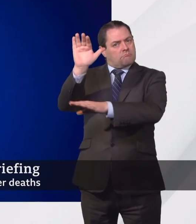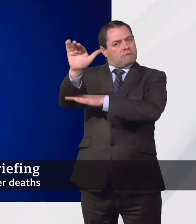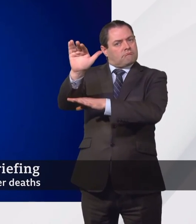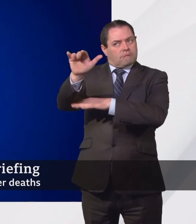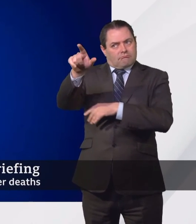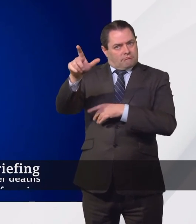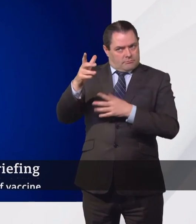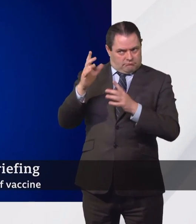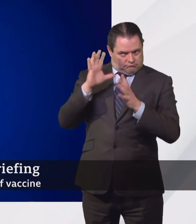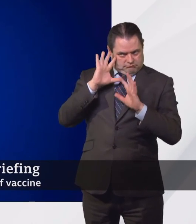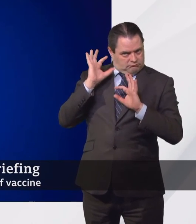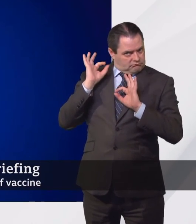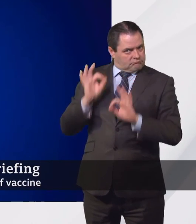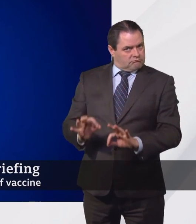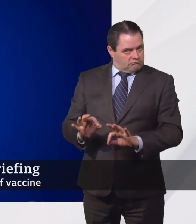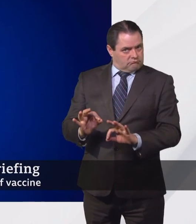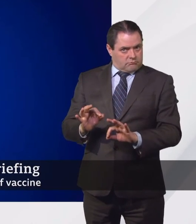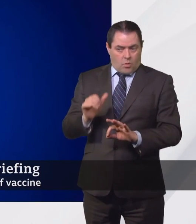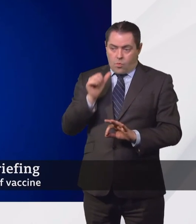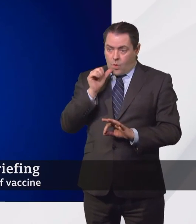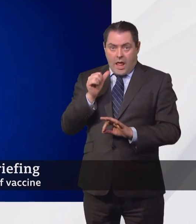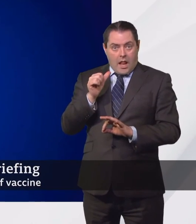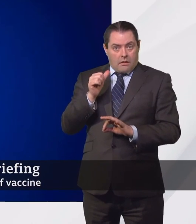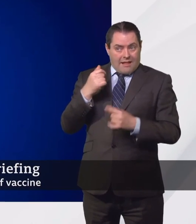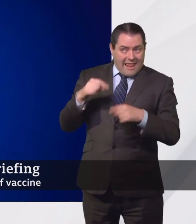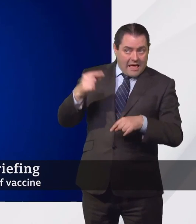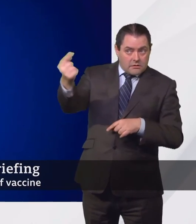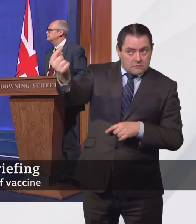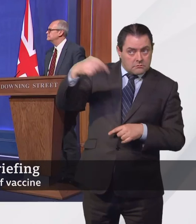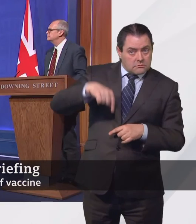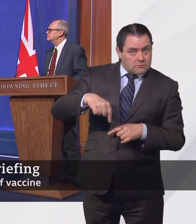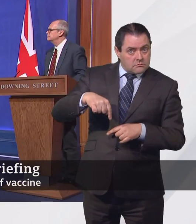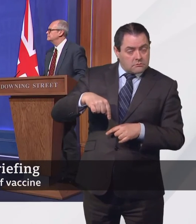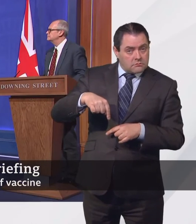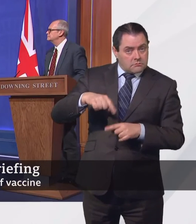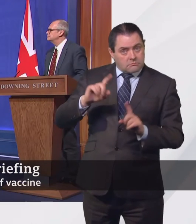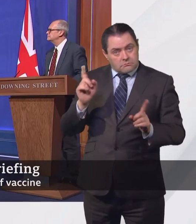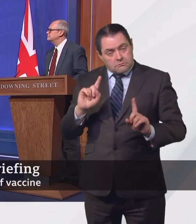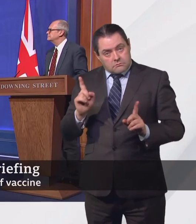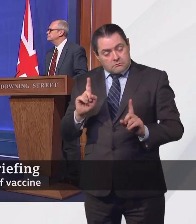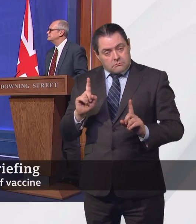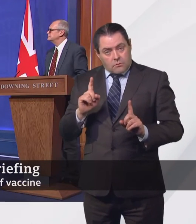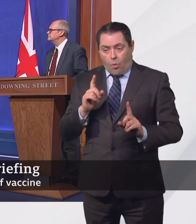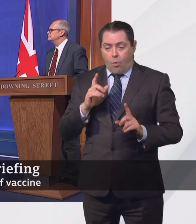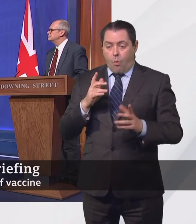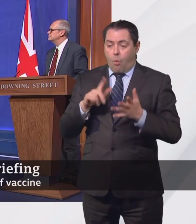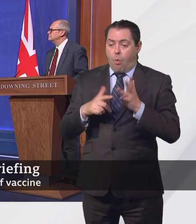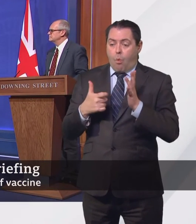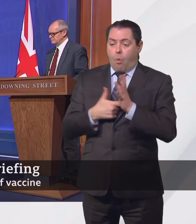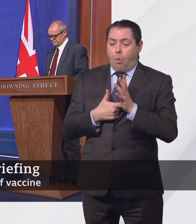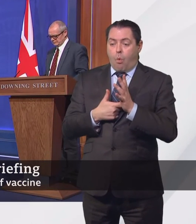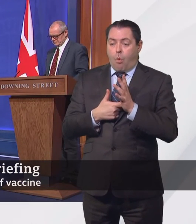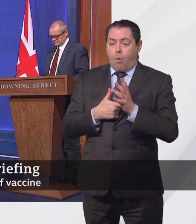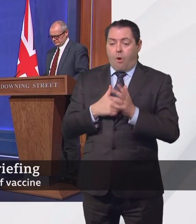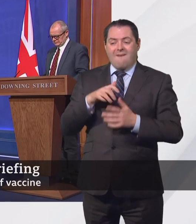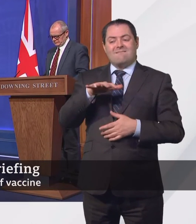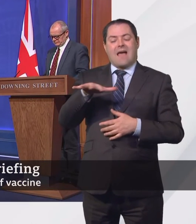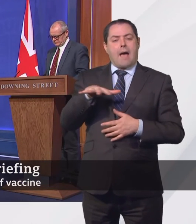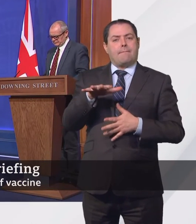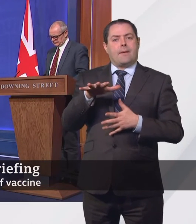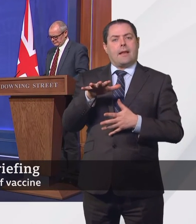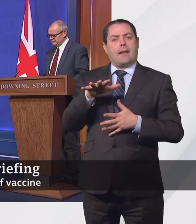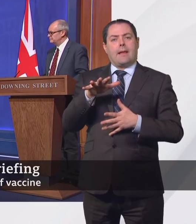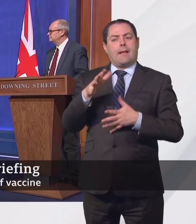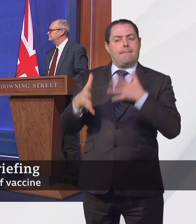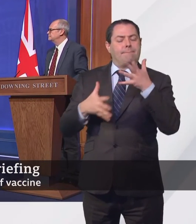Will a similar easing take place for those with family abroad, or will seeing family be incorporated as an exception to